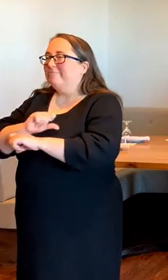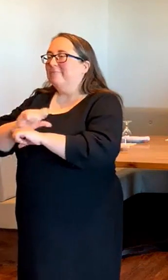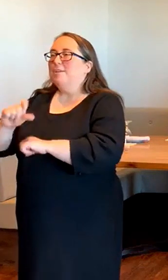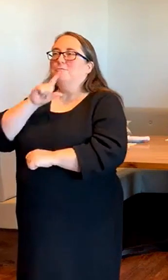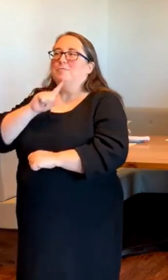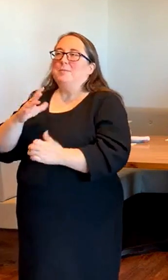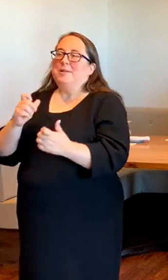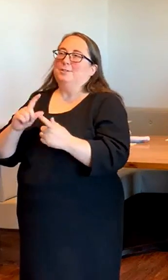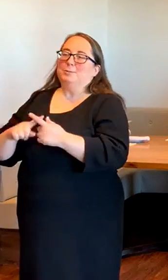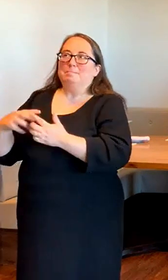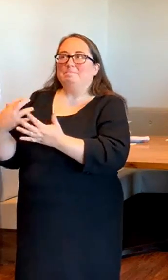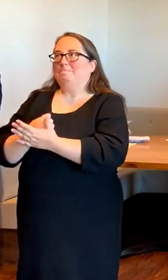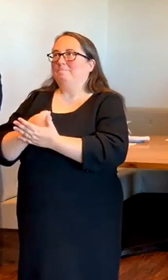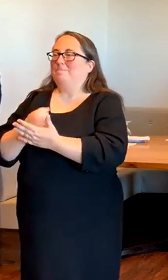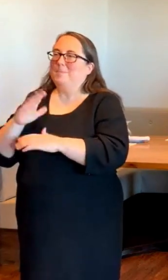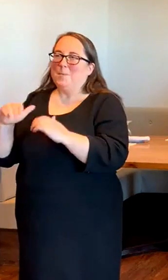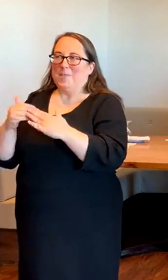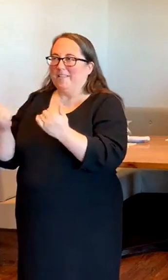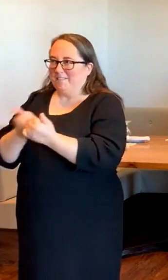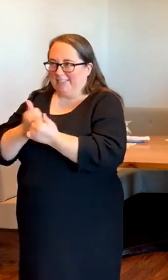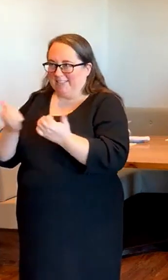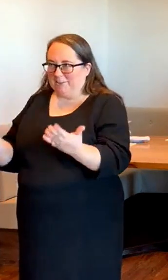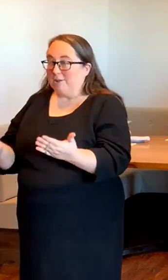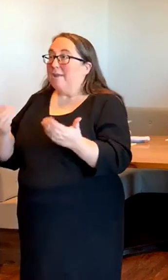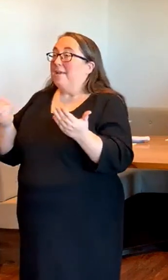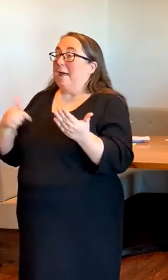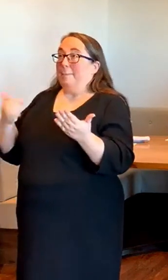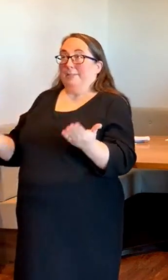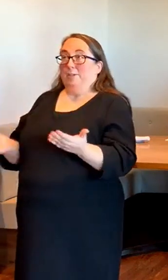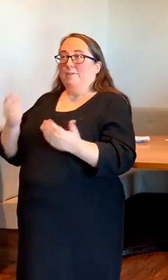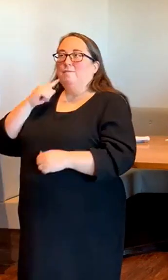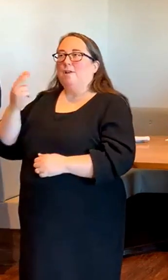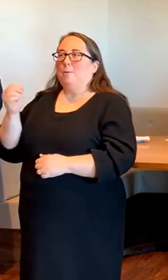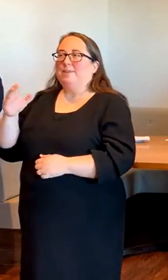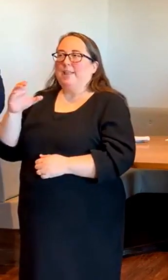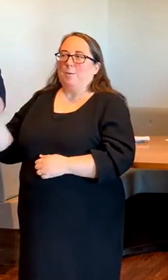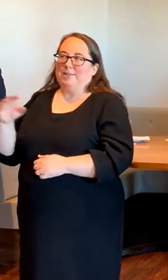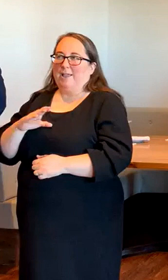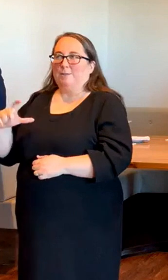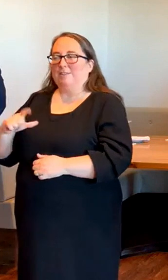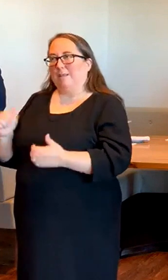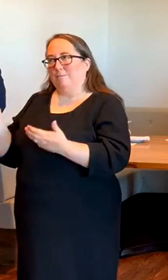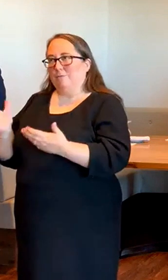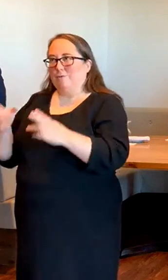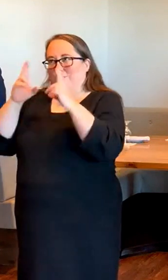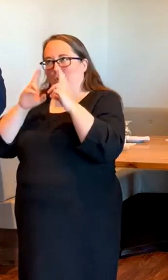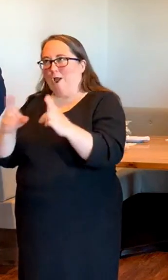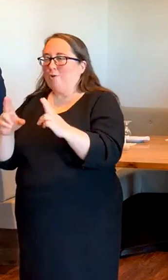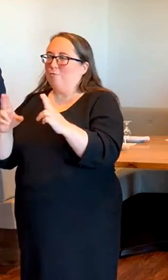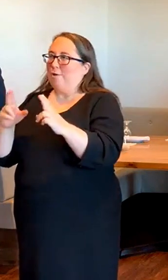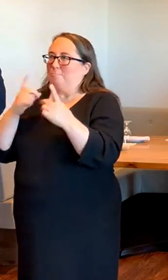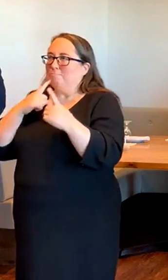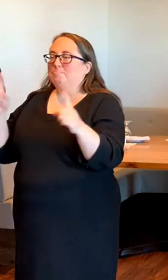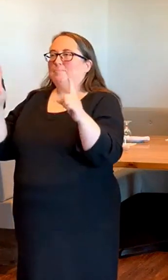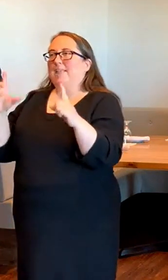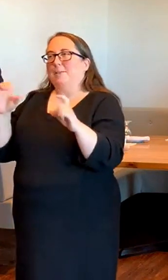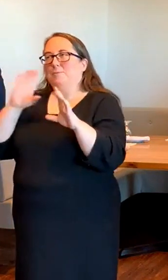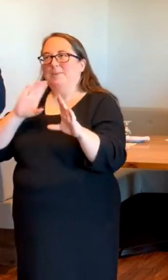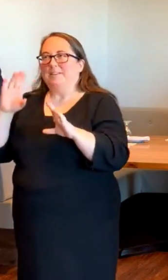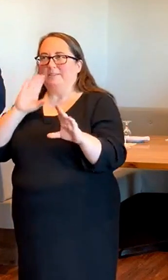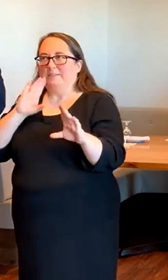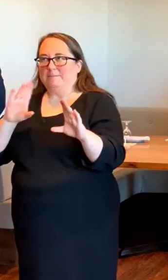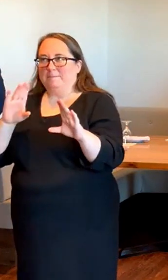really want you to experience all of it. I'm here on behalf of the Howard County Council, and I bring this honorary resolution as well as greetings.